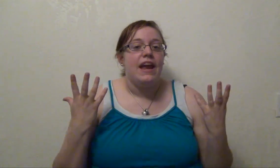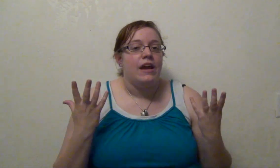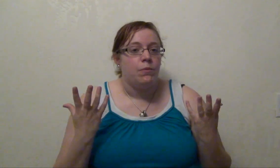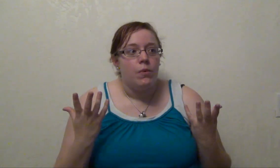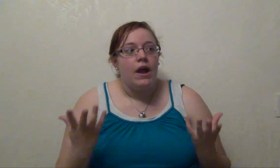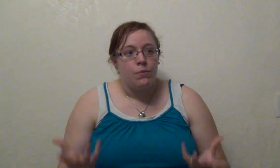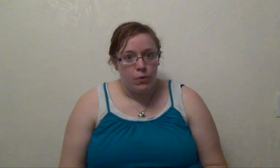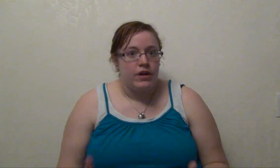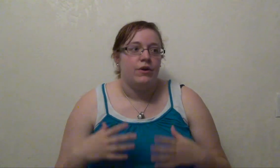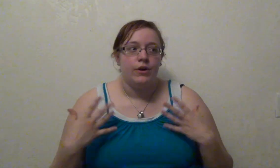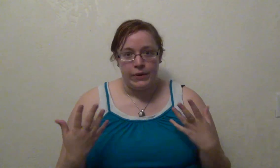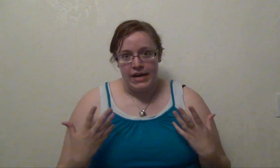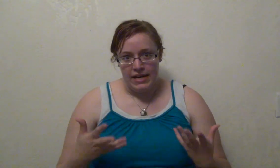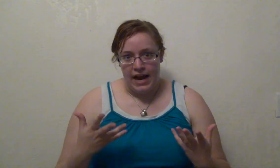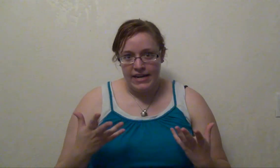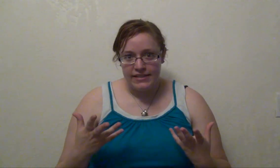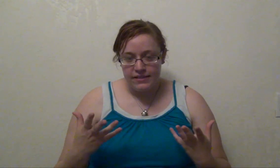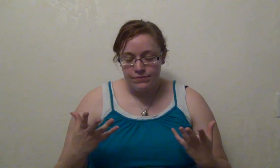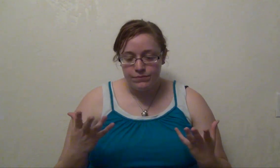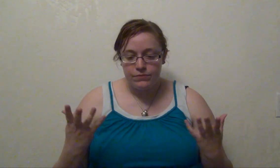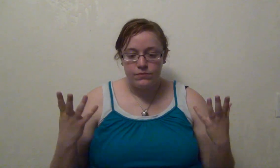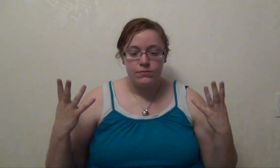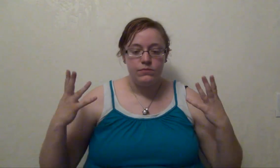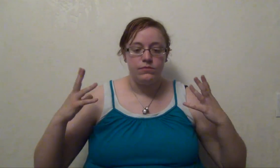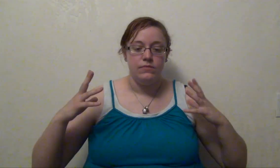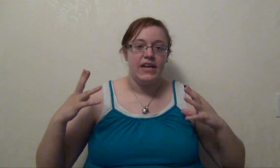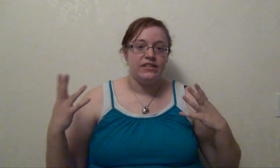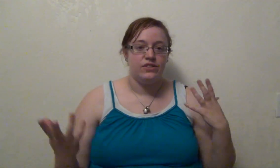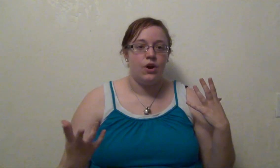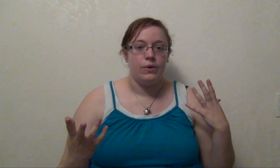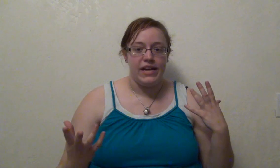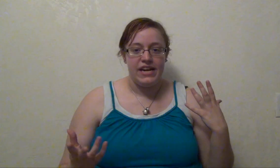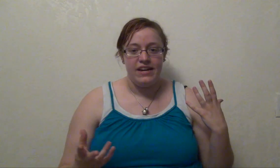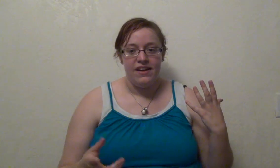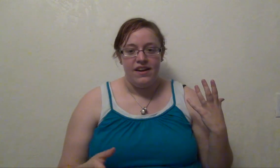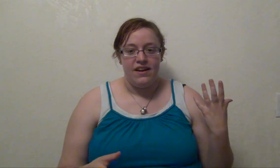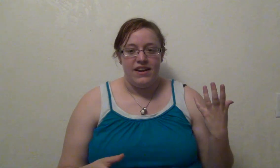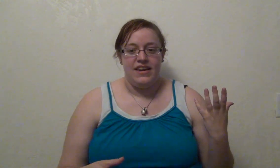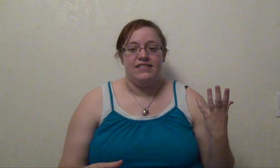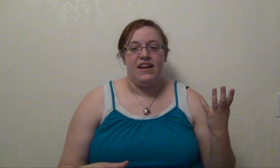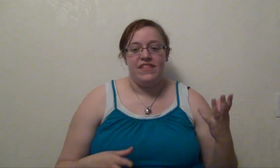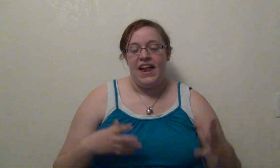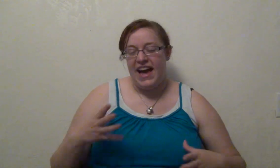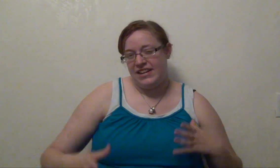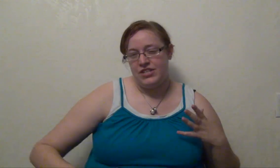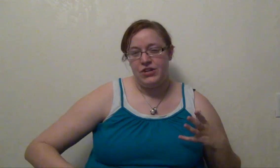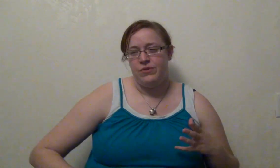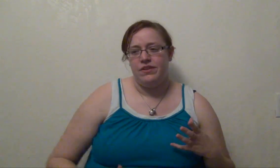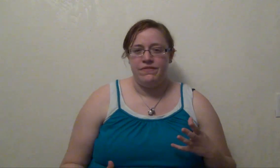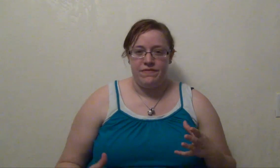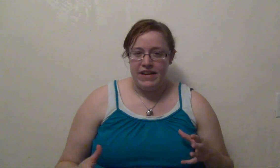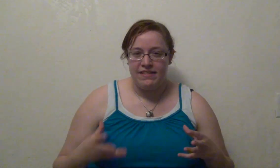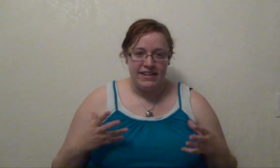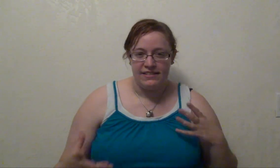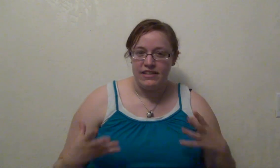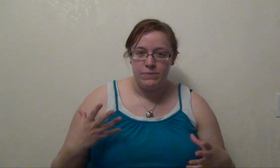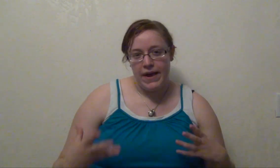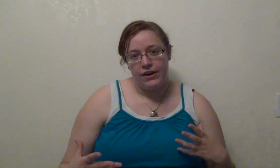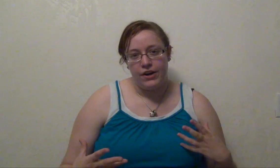a, a warrior or a knight, and so he, he's got that attitude of he thinks he's better